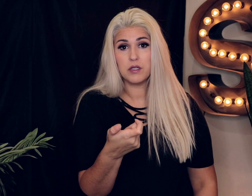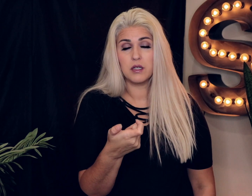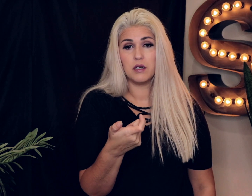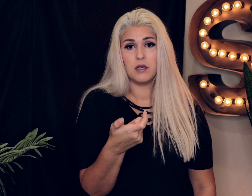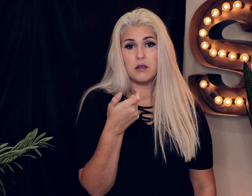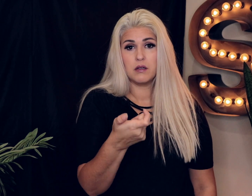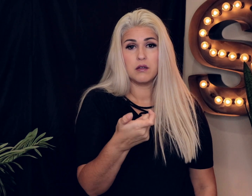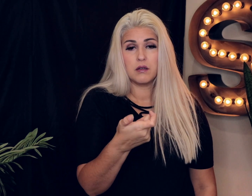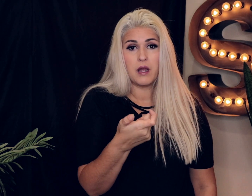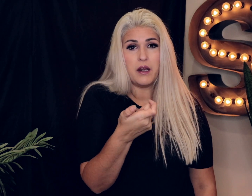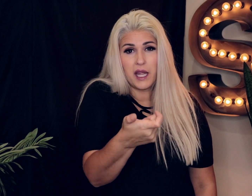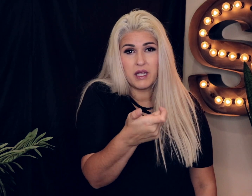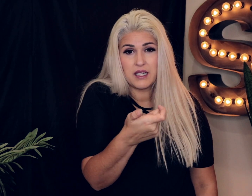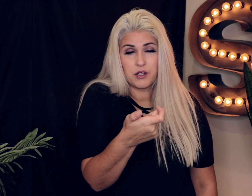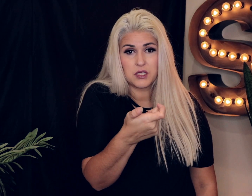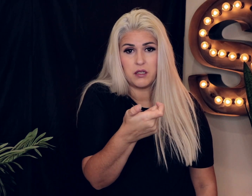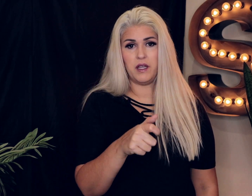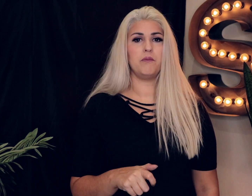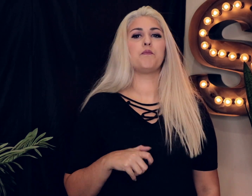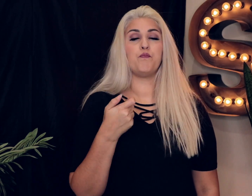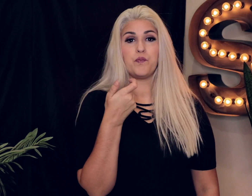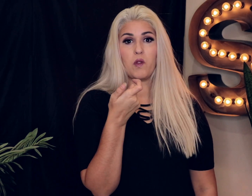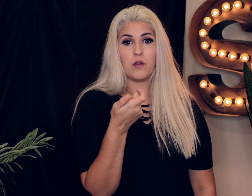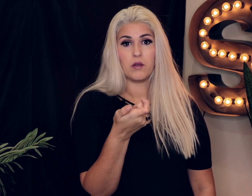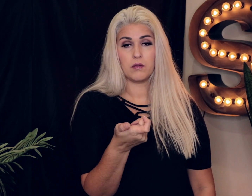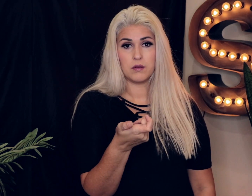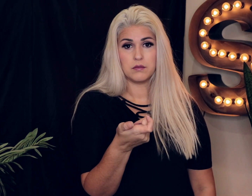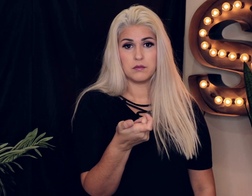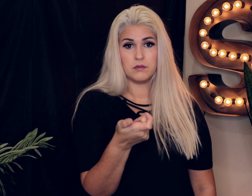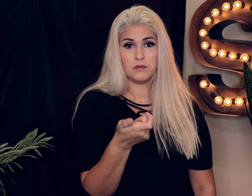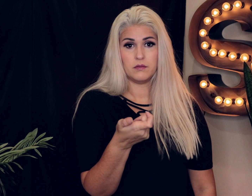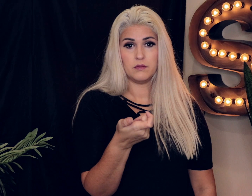and aiming it at your TV and